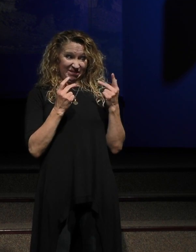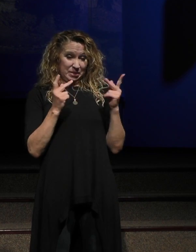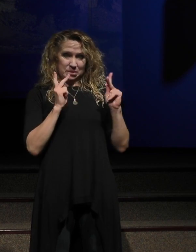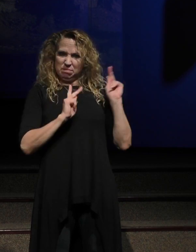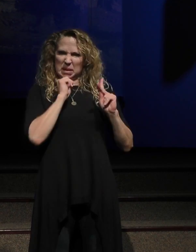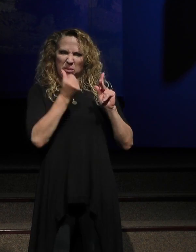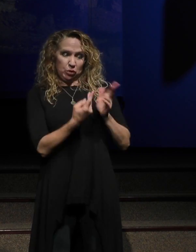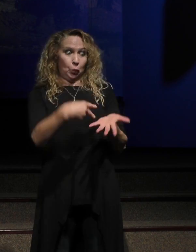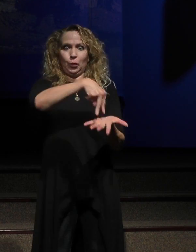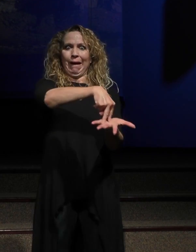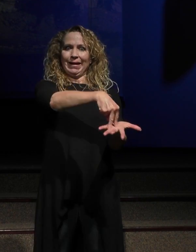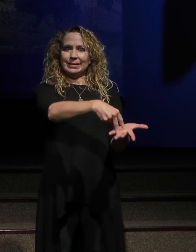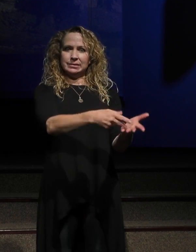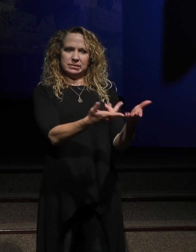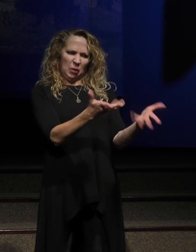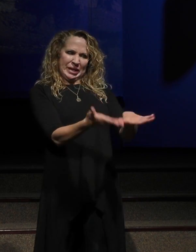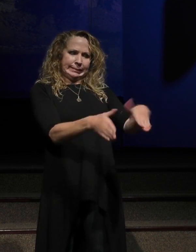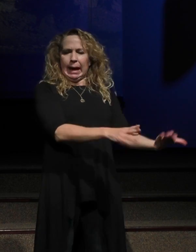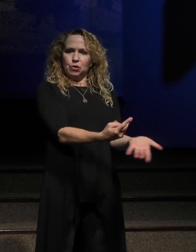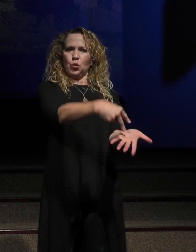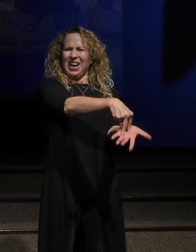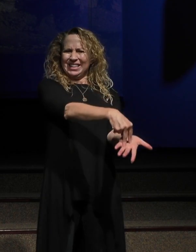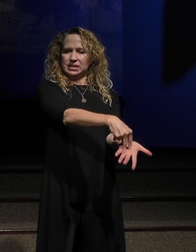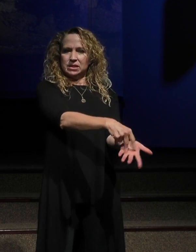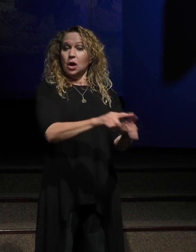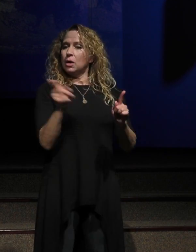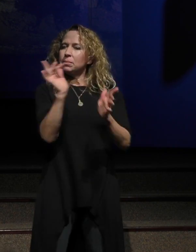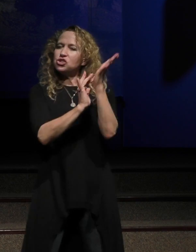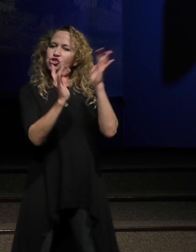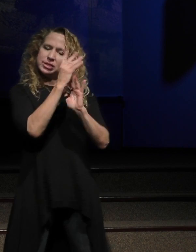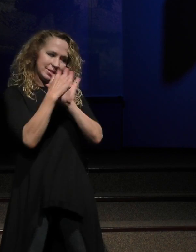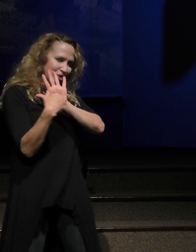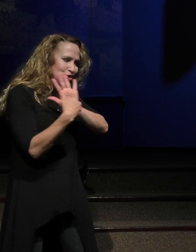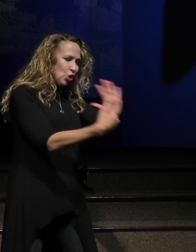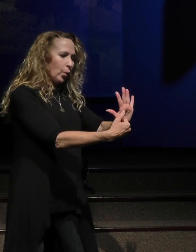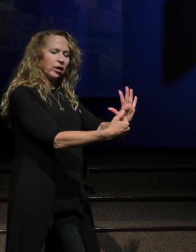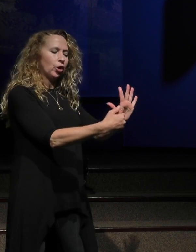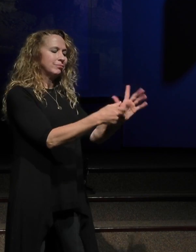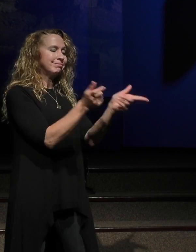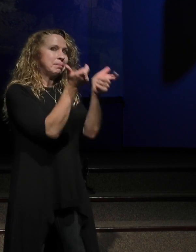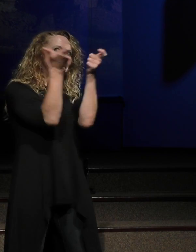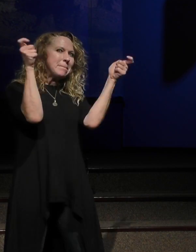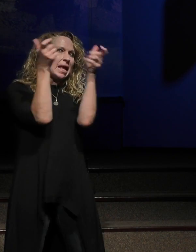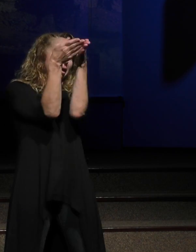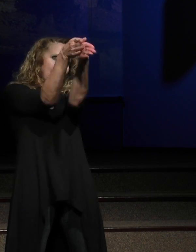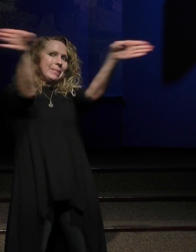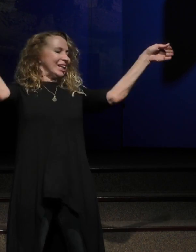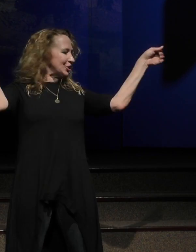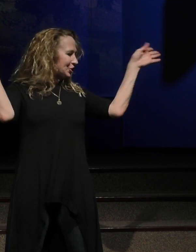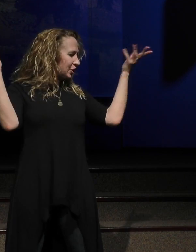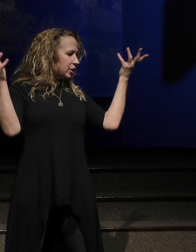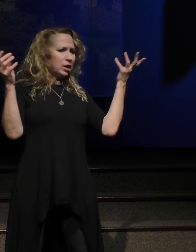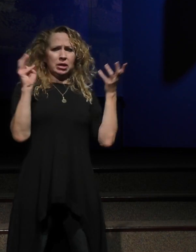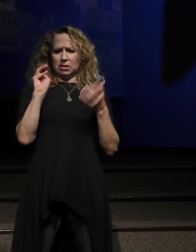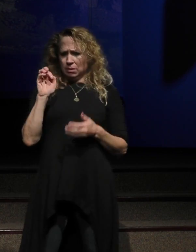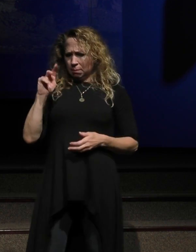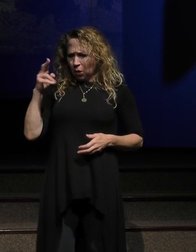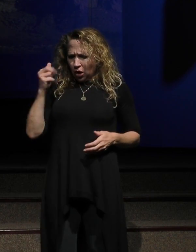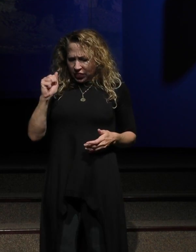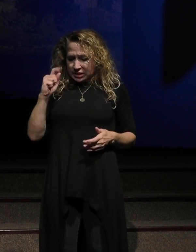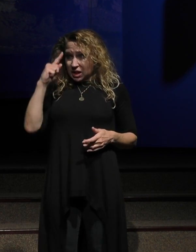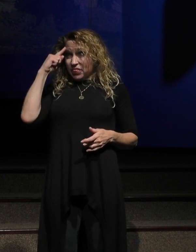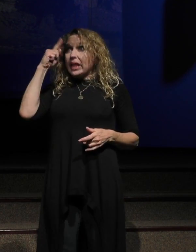is painting this bigger picture. And, and here she has this little view of eternal life. And, and, and she's thinking eternal life,